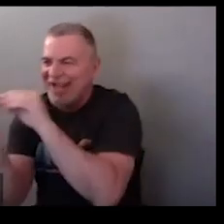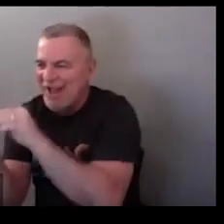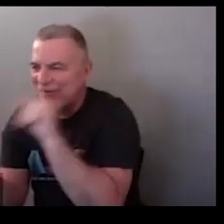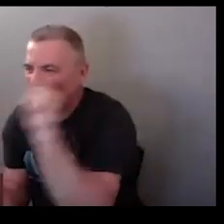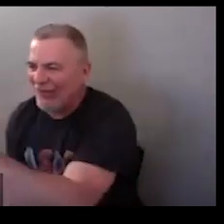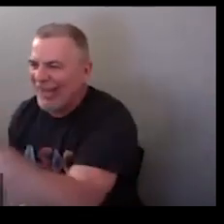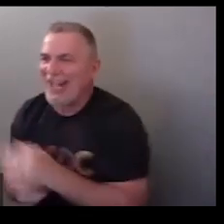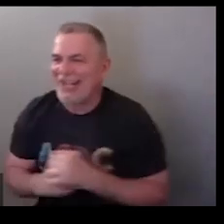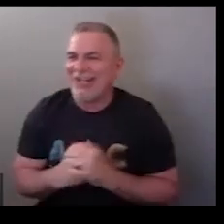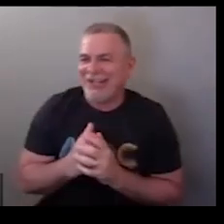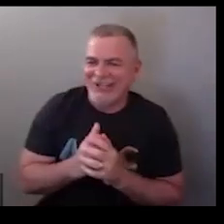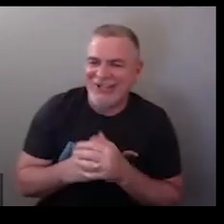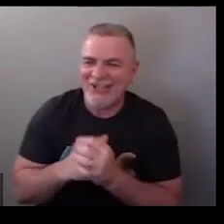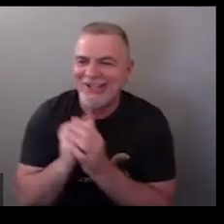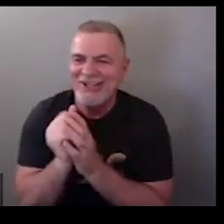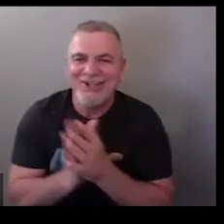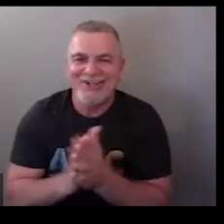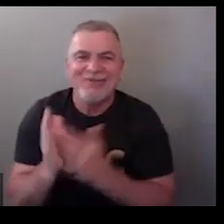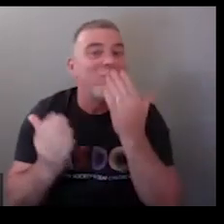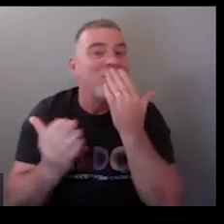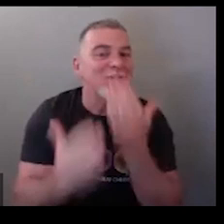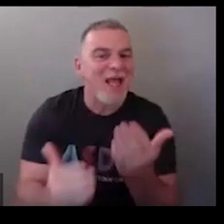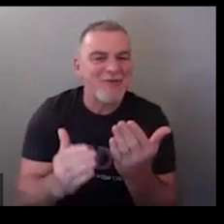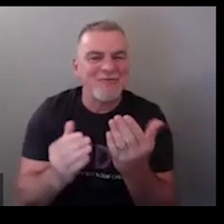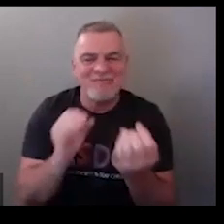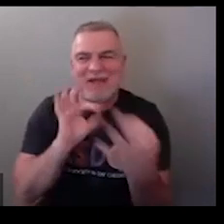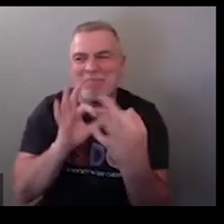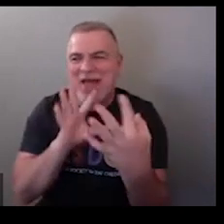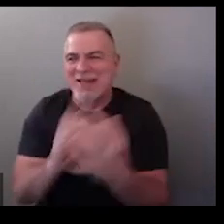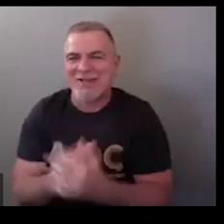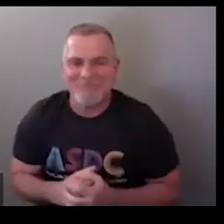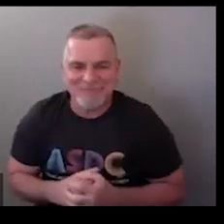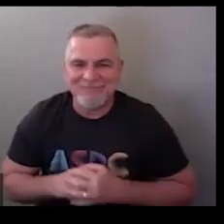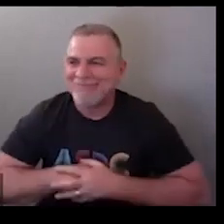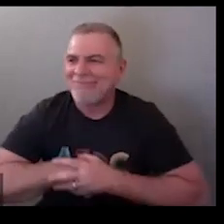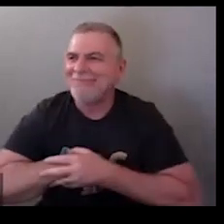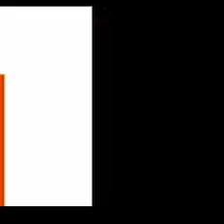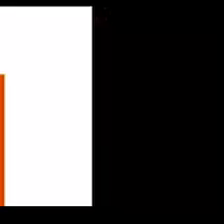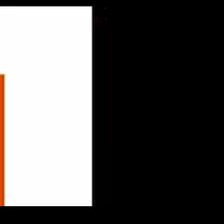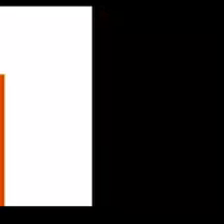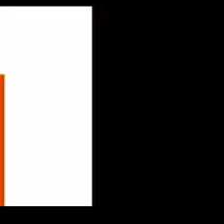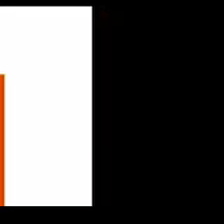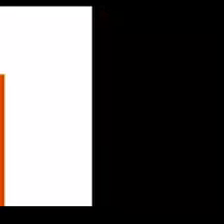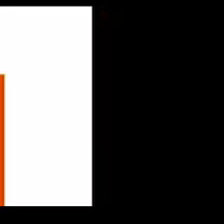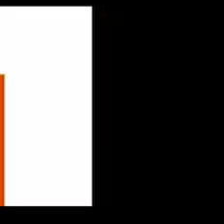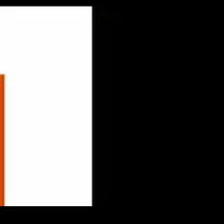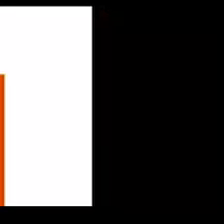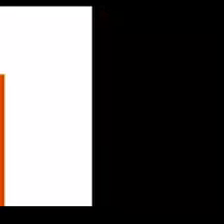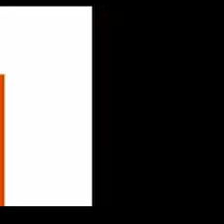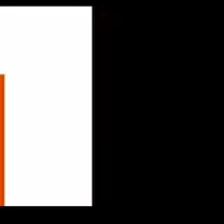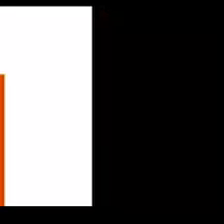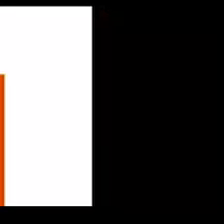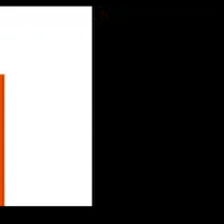okay I need to write those down okay we will we will write that down thank you appreciate appreciate that one more